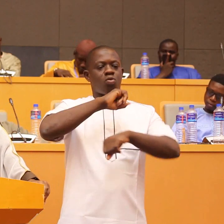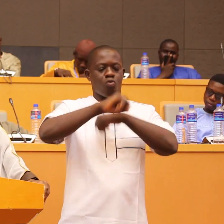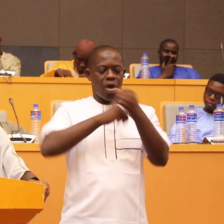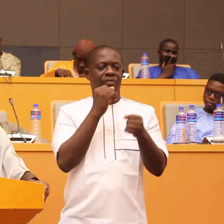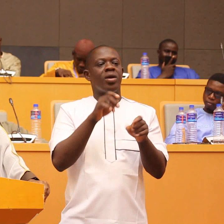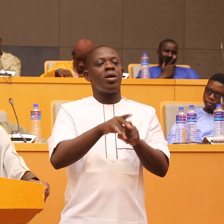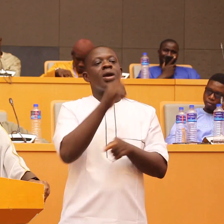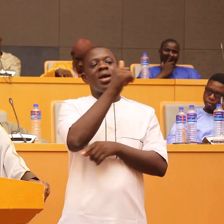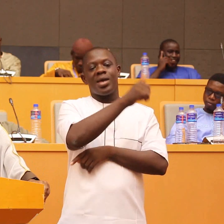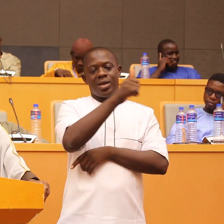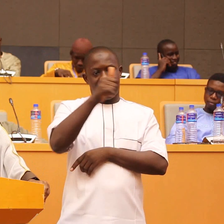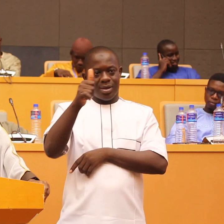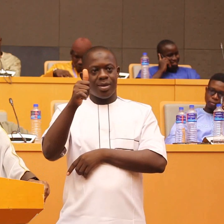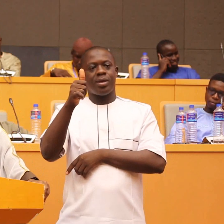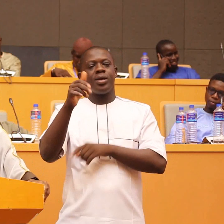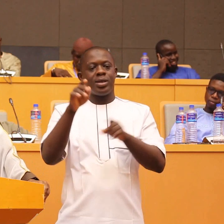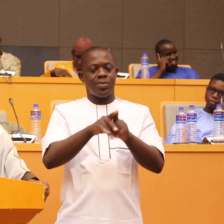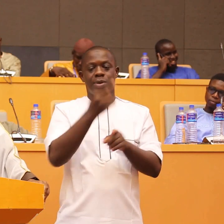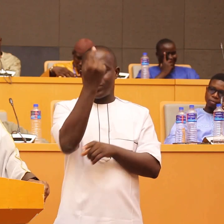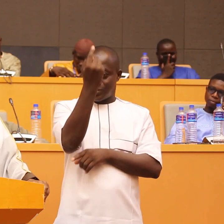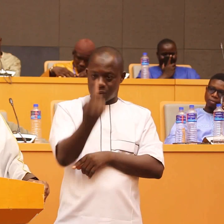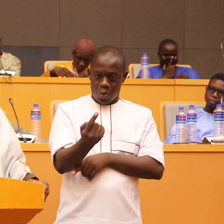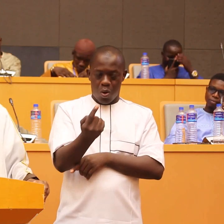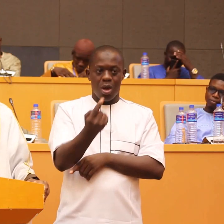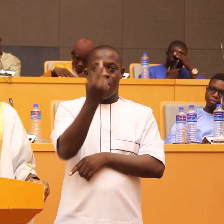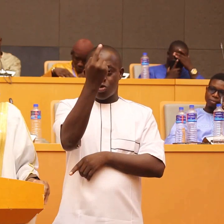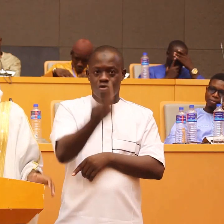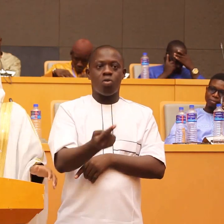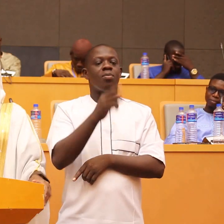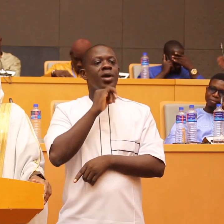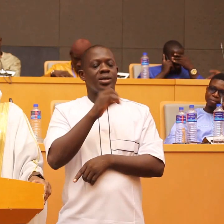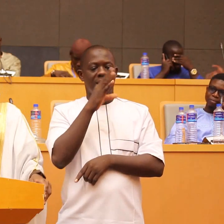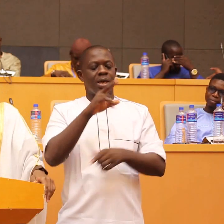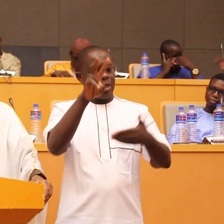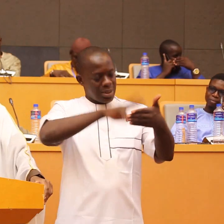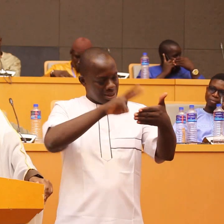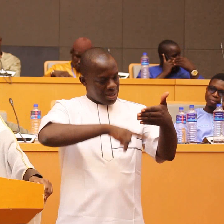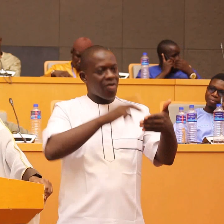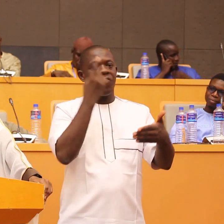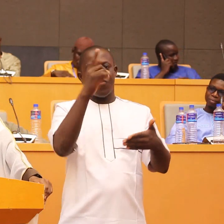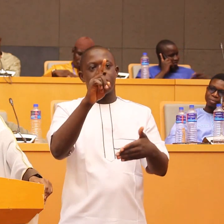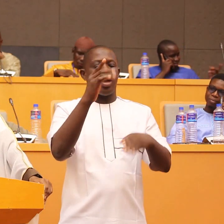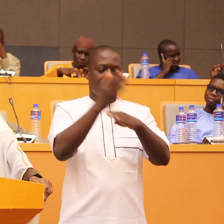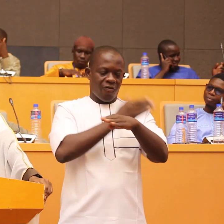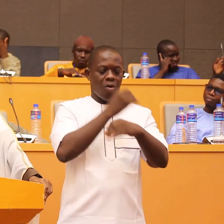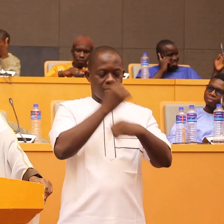and each and every but you know here I want you to read this verse before making the mistake